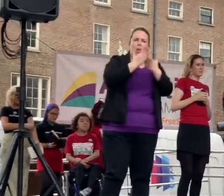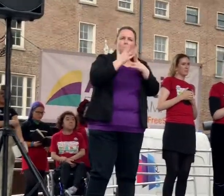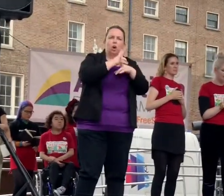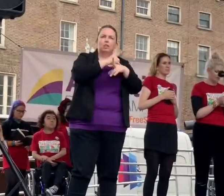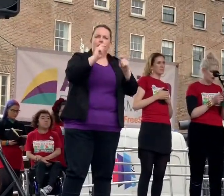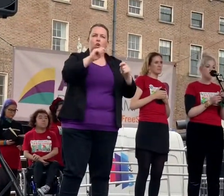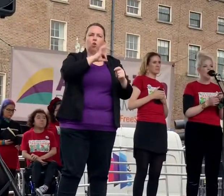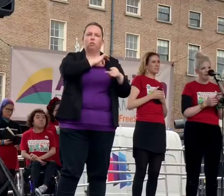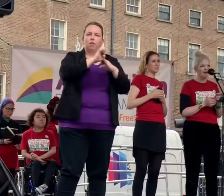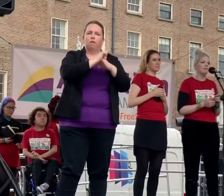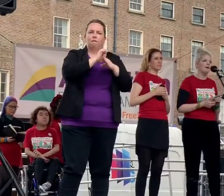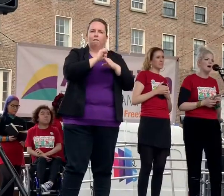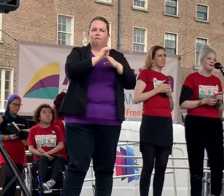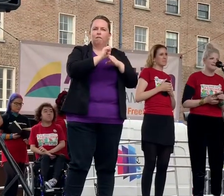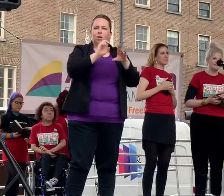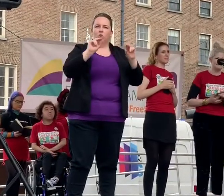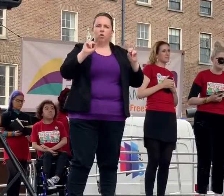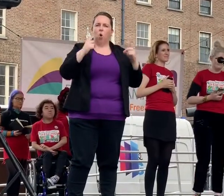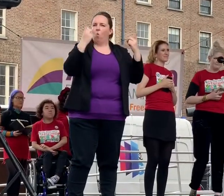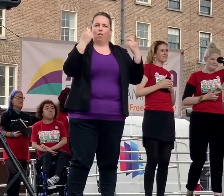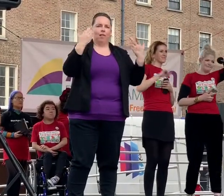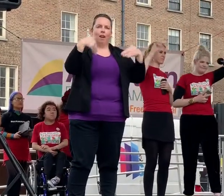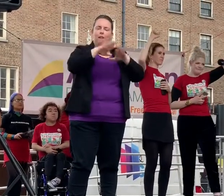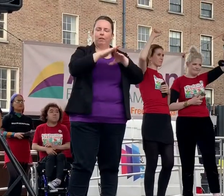it's good enough. No one left behind.